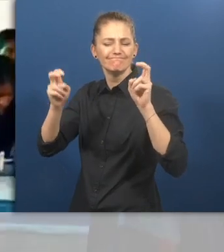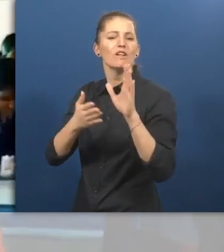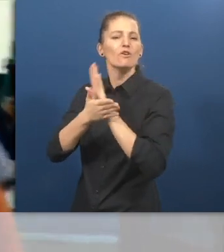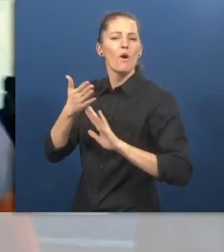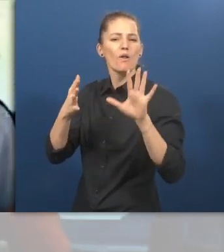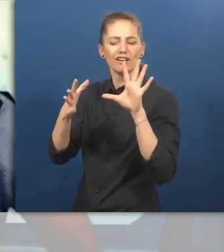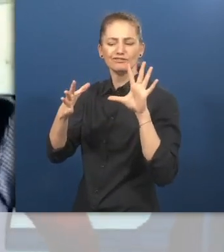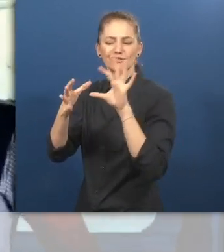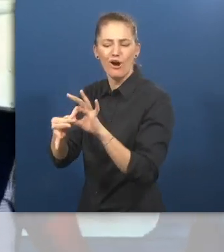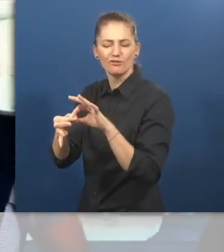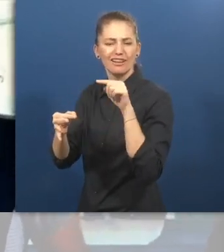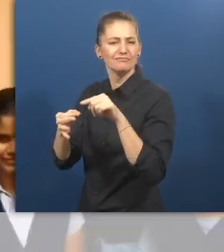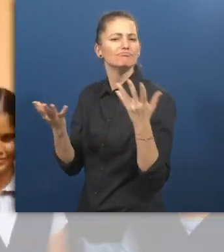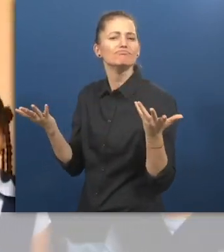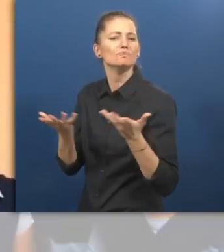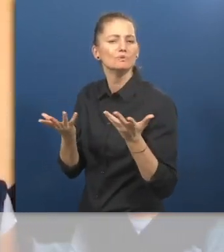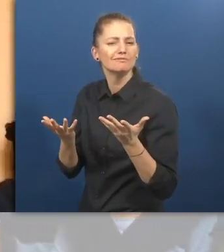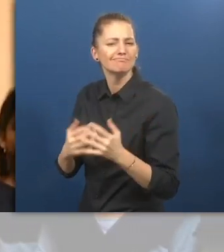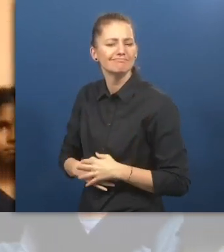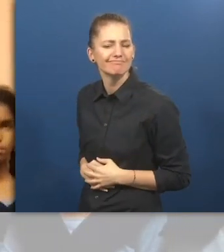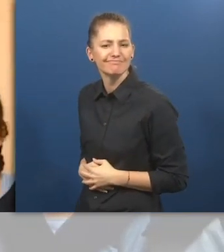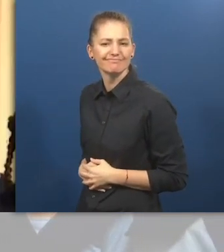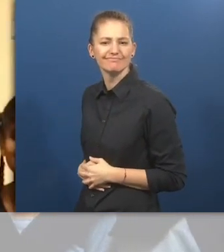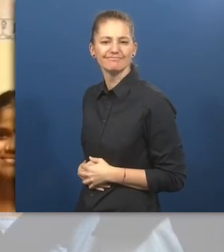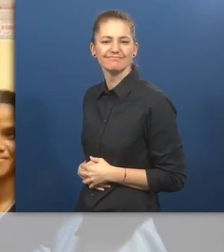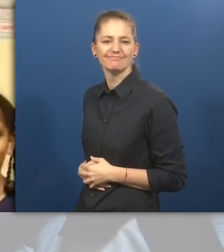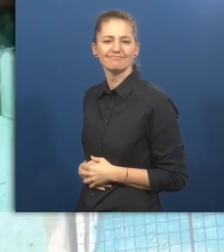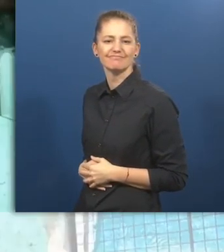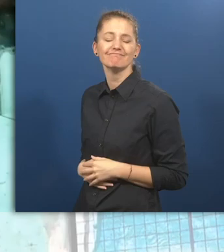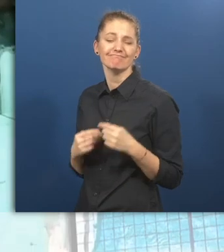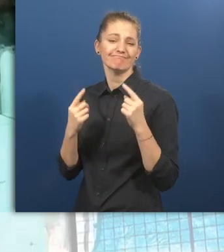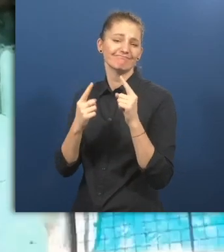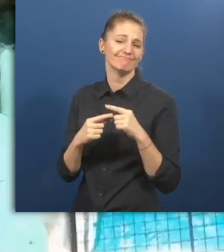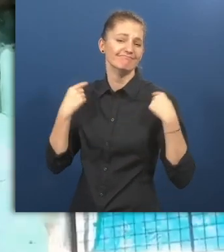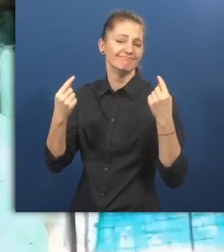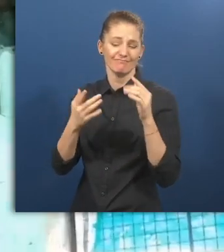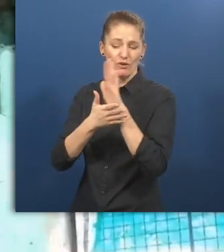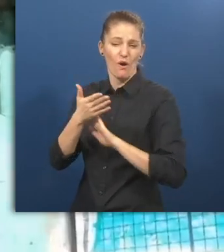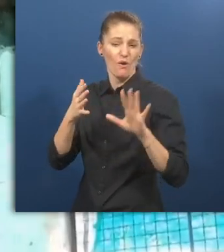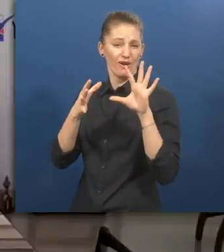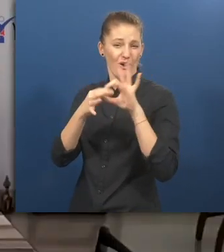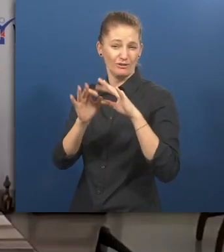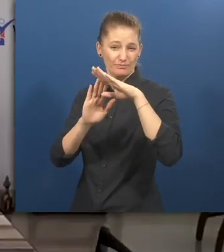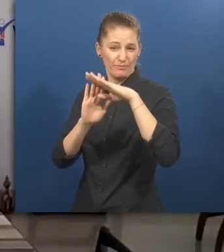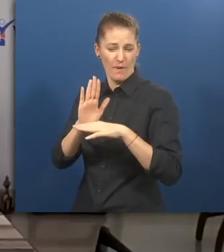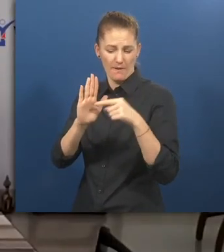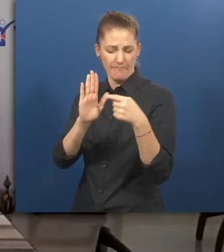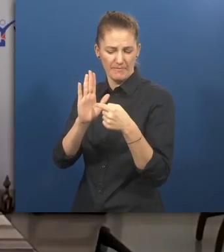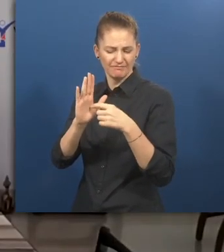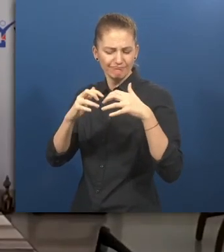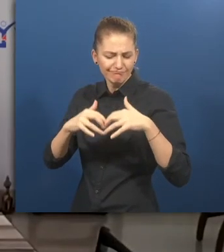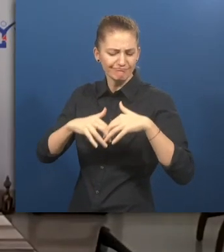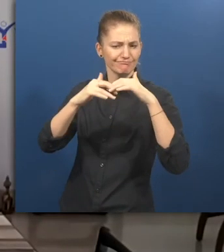What is College Connect about? Explained by Mehra Shinobi, founder Youth4Jobs. Our College Connect program